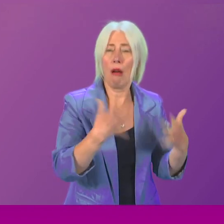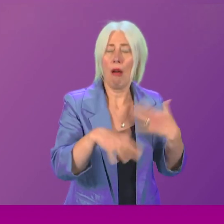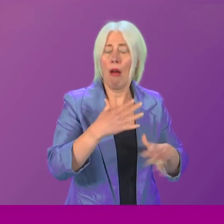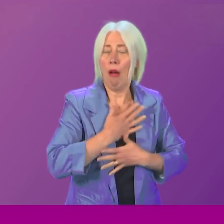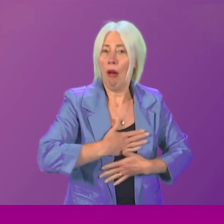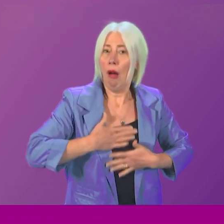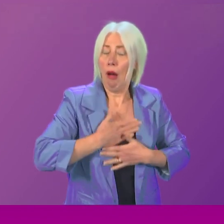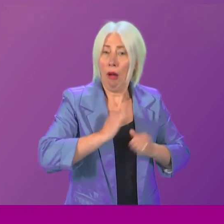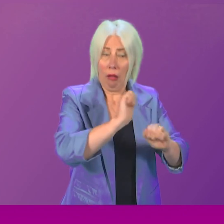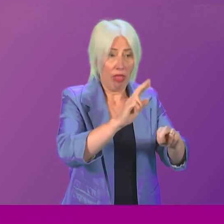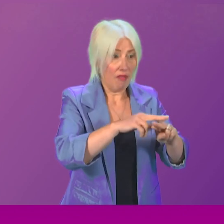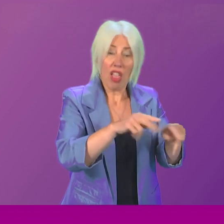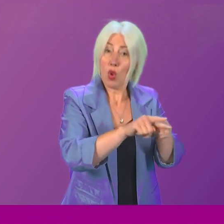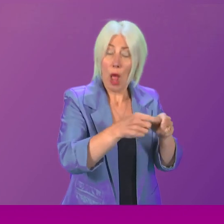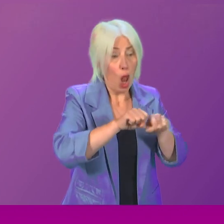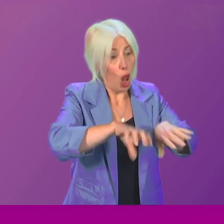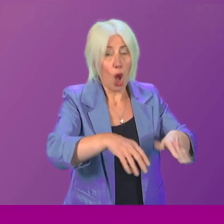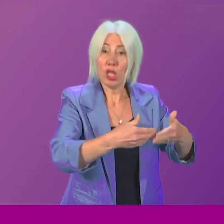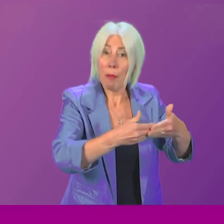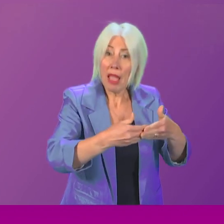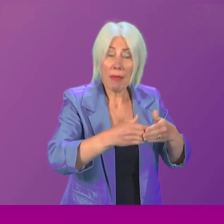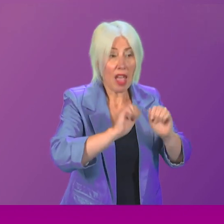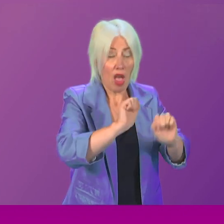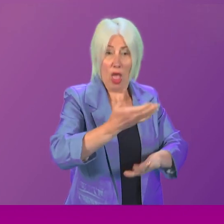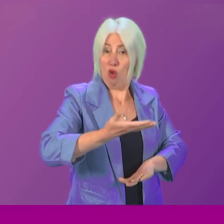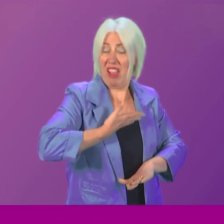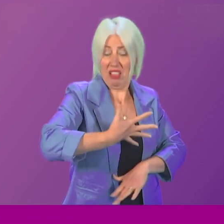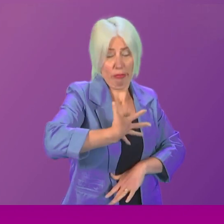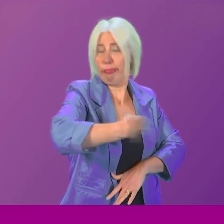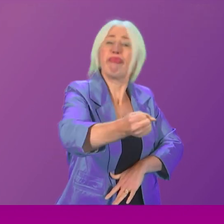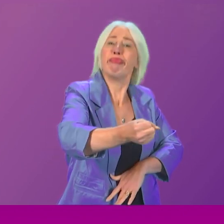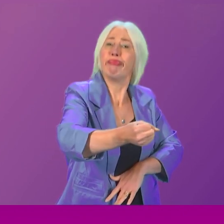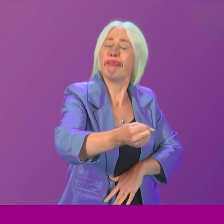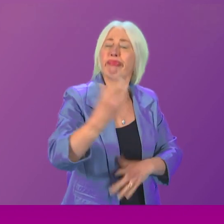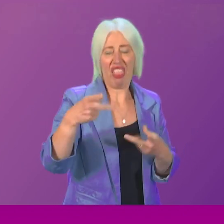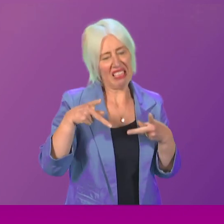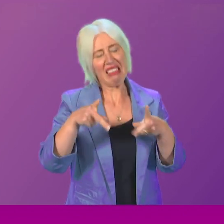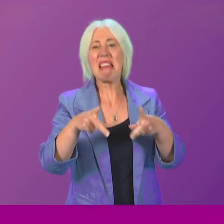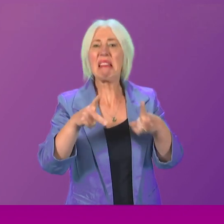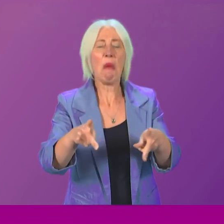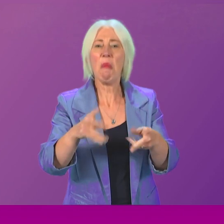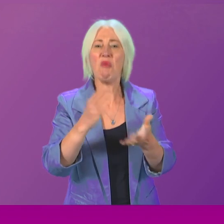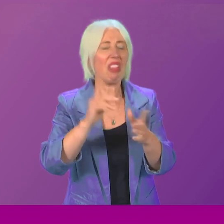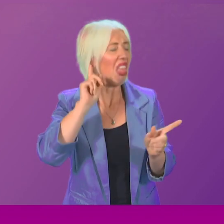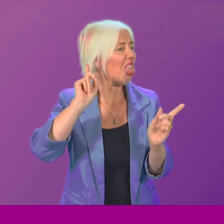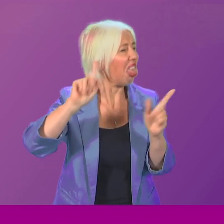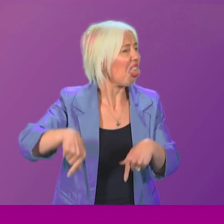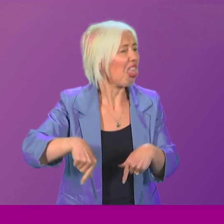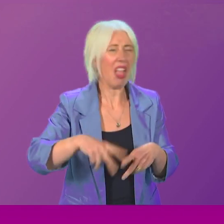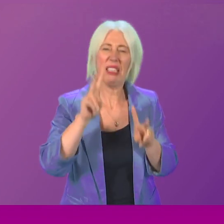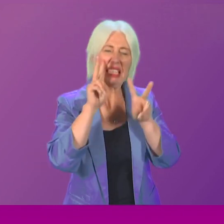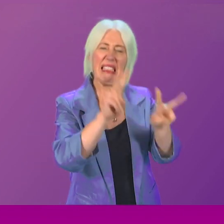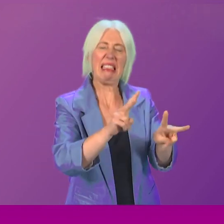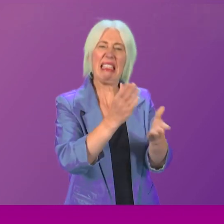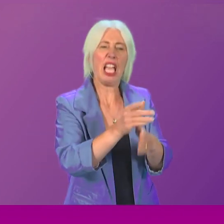They too lost a child. They too had their rights denied by a system that ignored and dehumanised them.